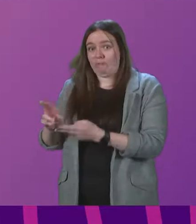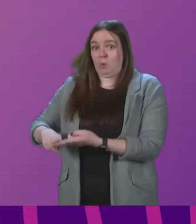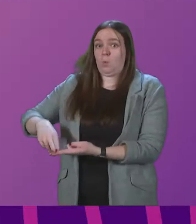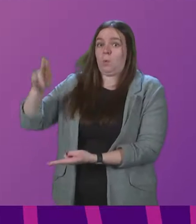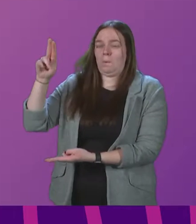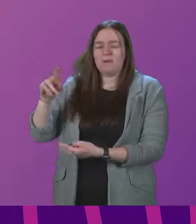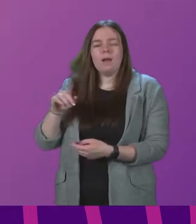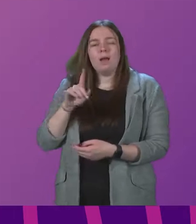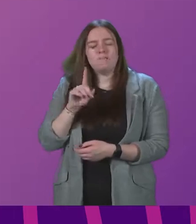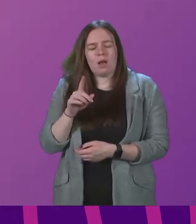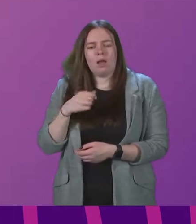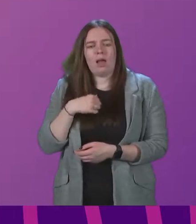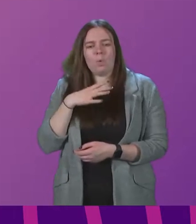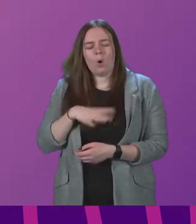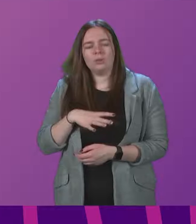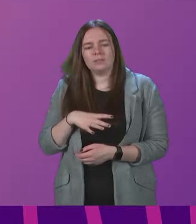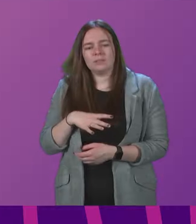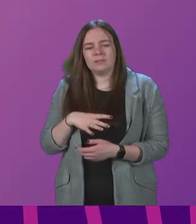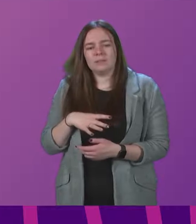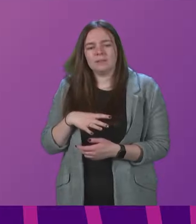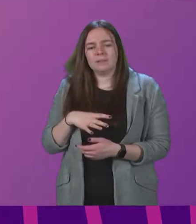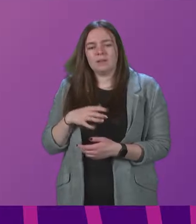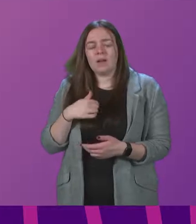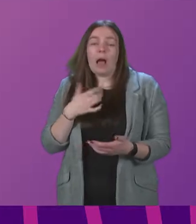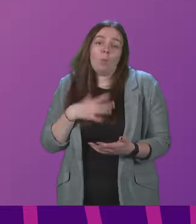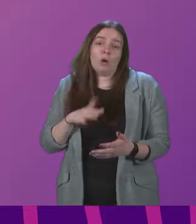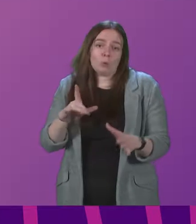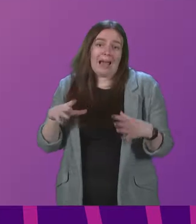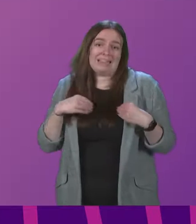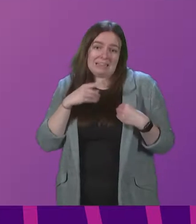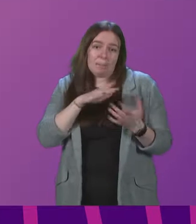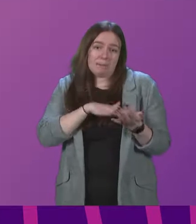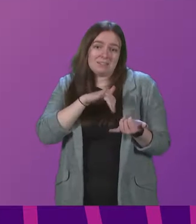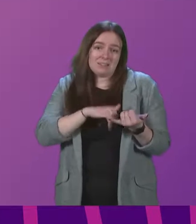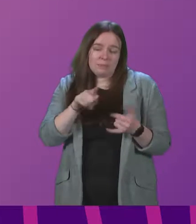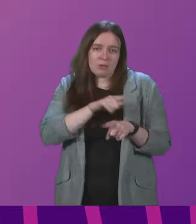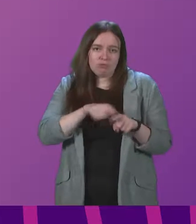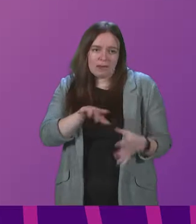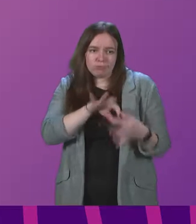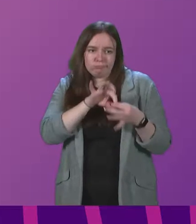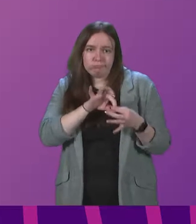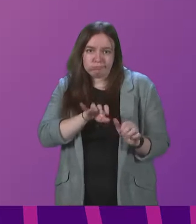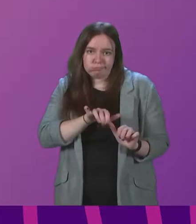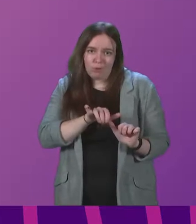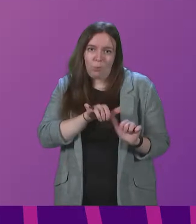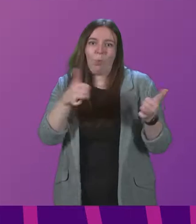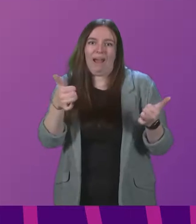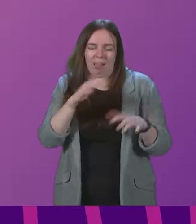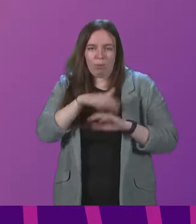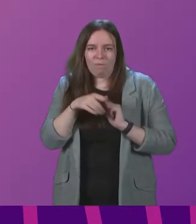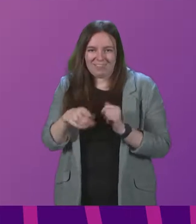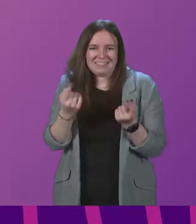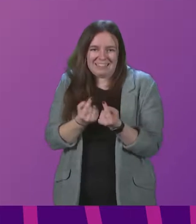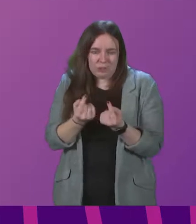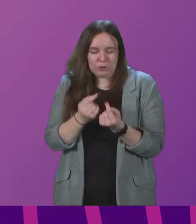I don't want to do that. I want to accept that Mr Simpson is trying to engage constructively on this issue. And in